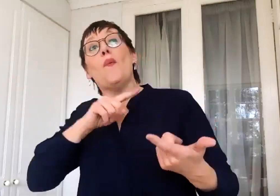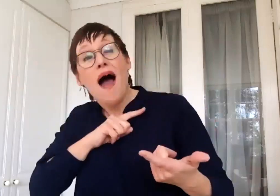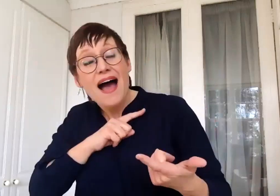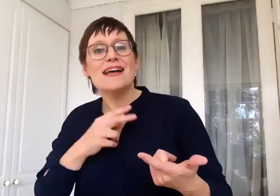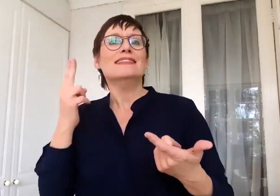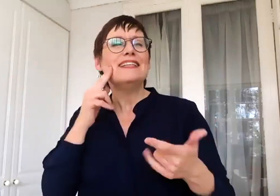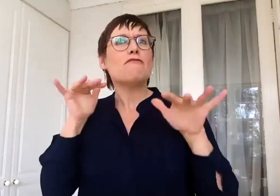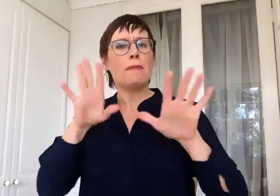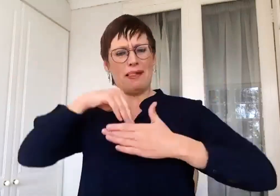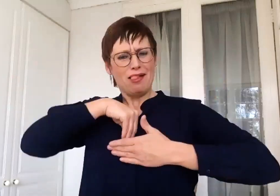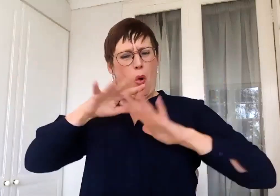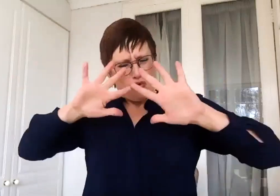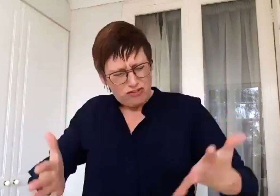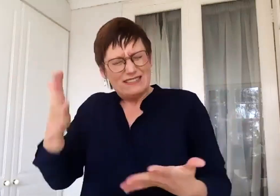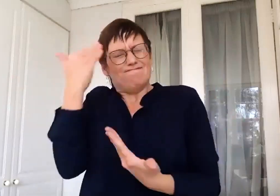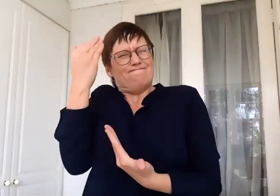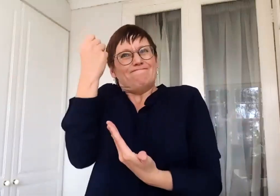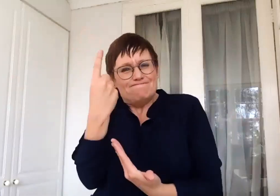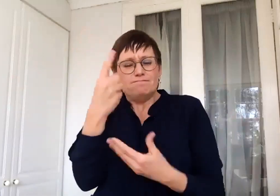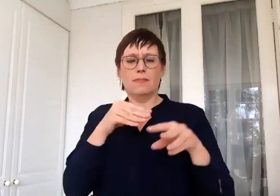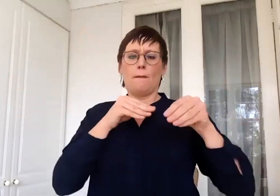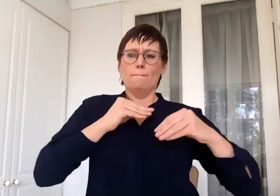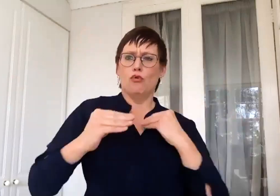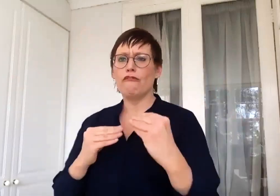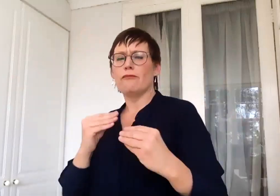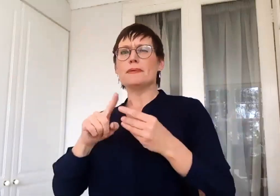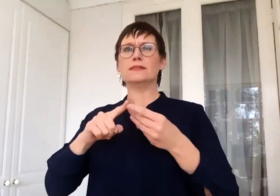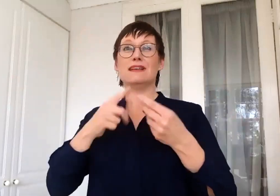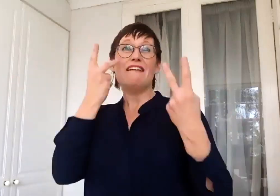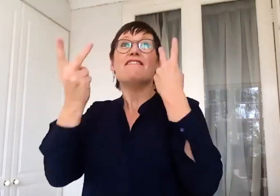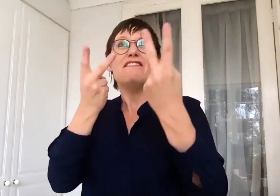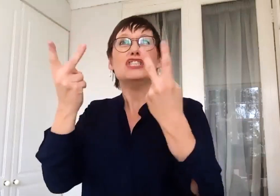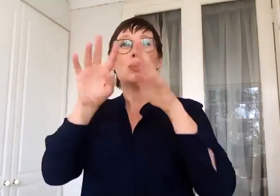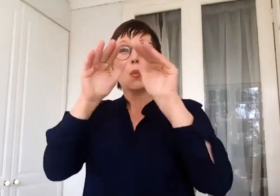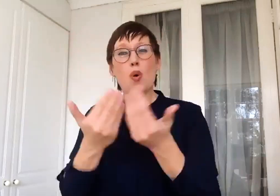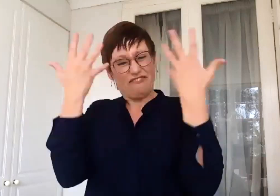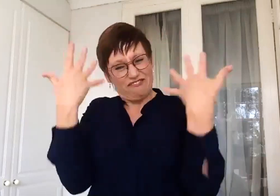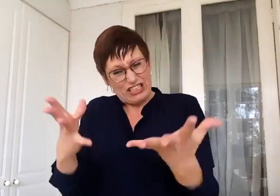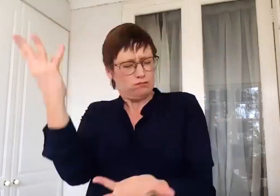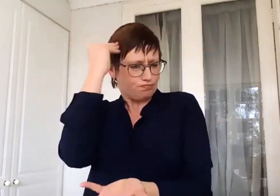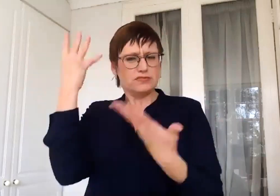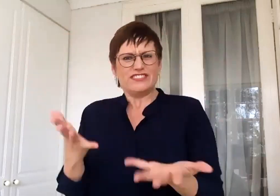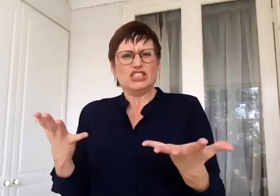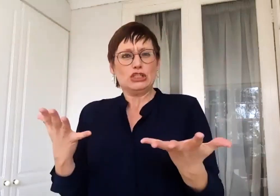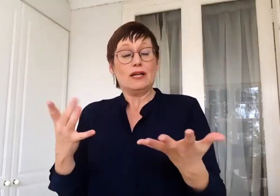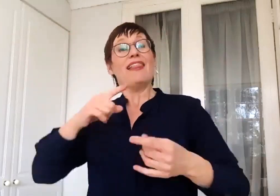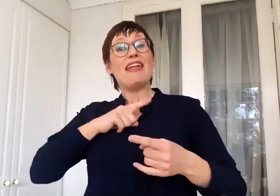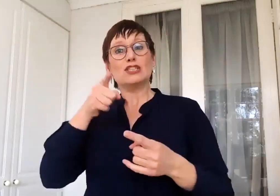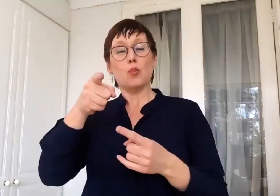and holistically as visual people. And so their photographs and their films are masterful. And one can see some of